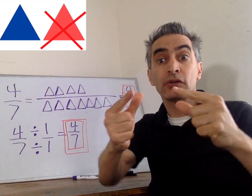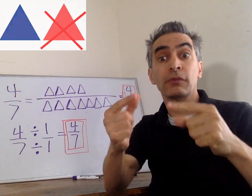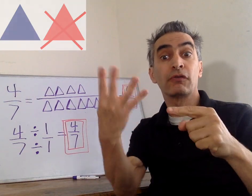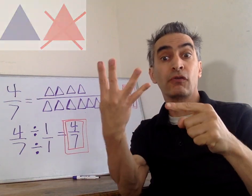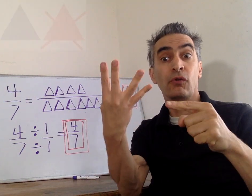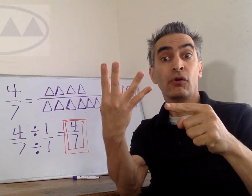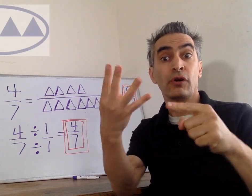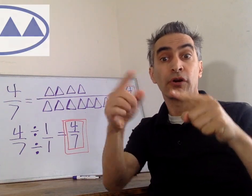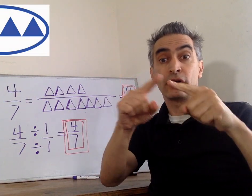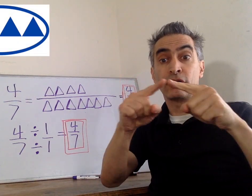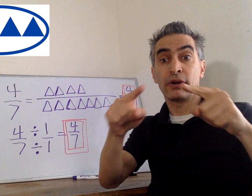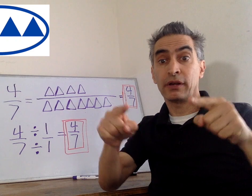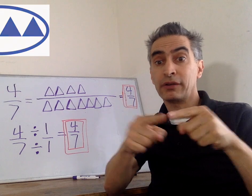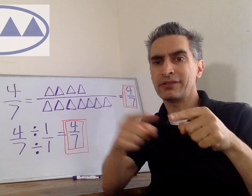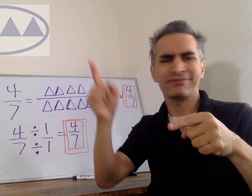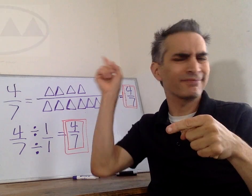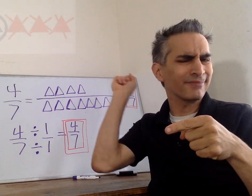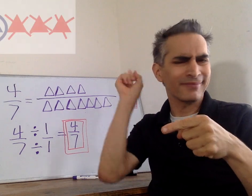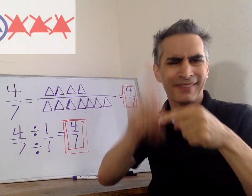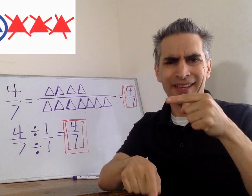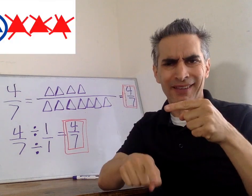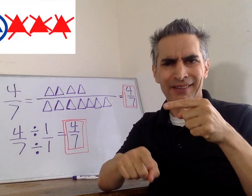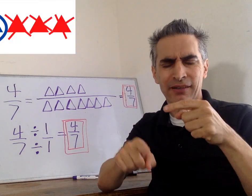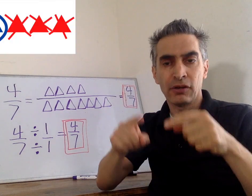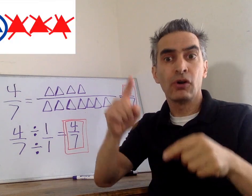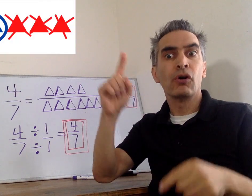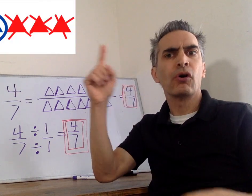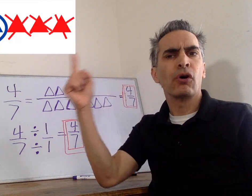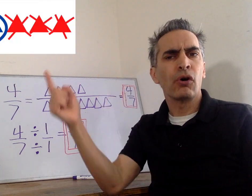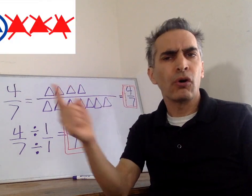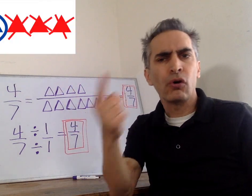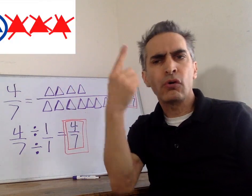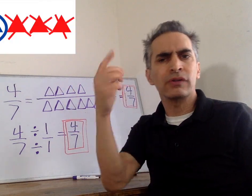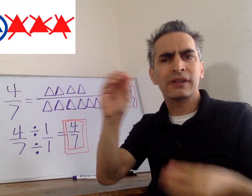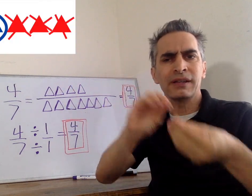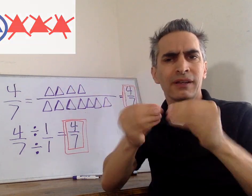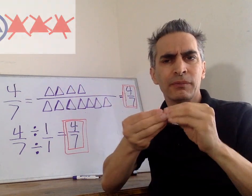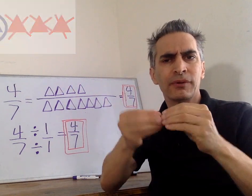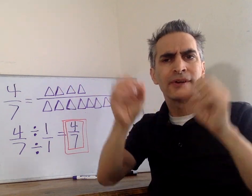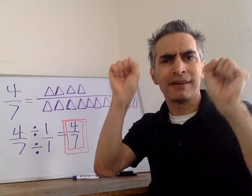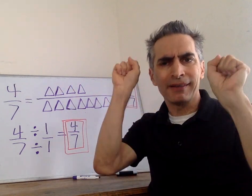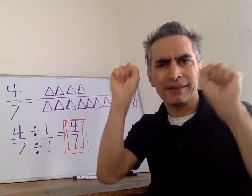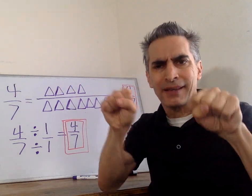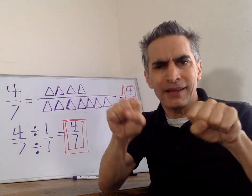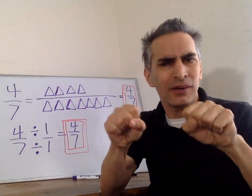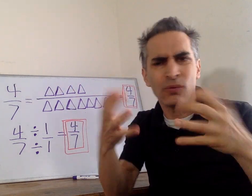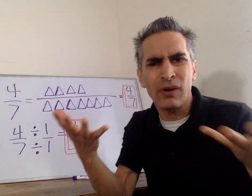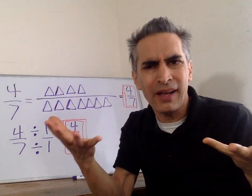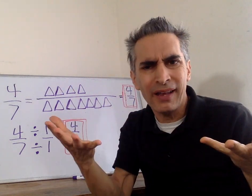tried groups of 4 and we couldn't get it to work. The only group that will work is